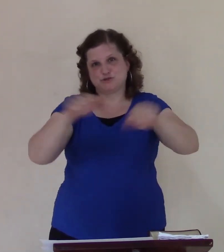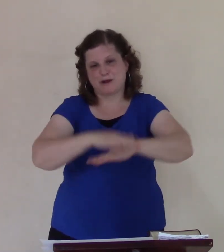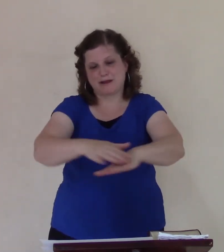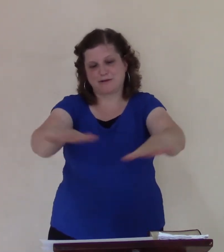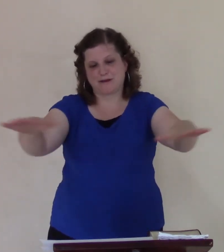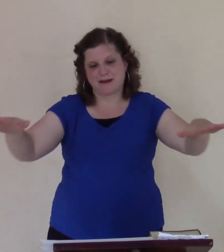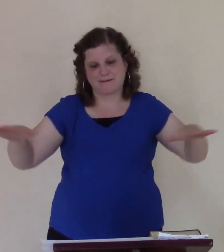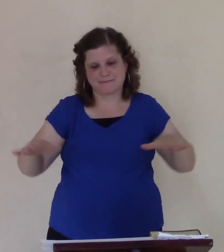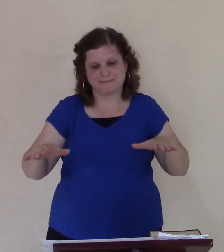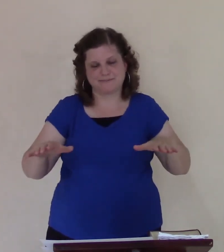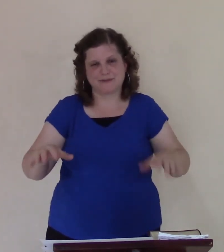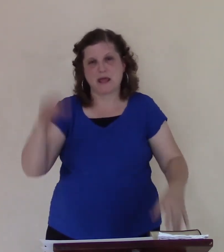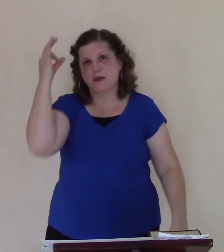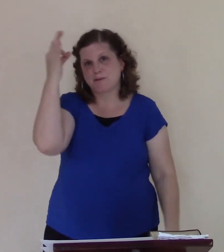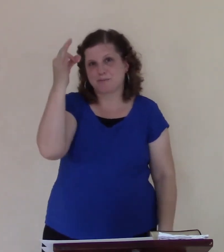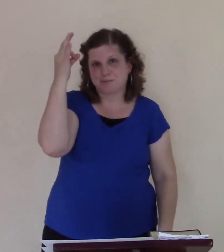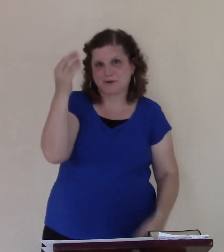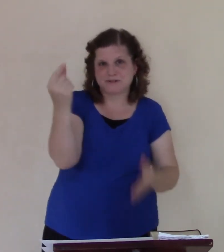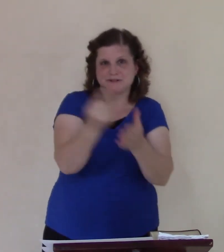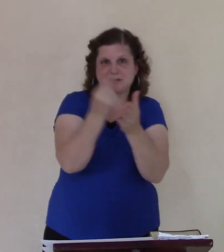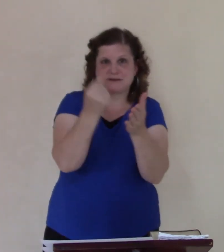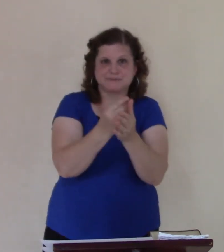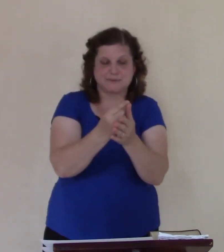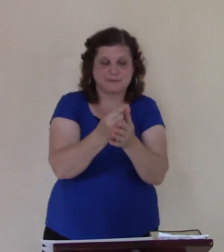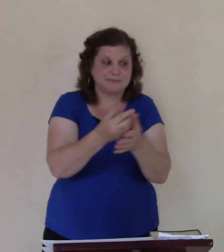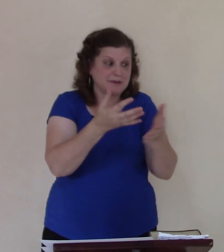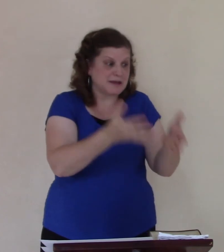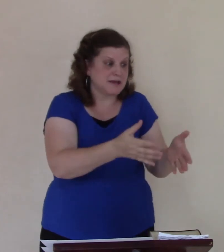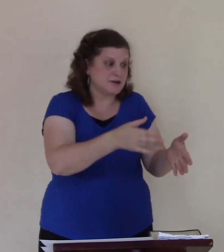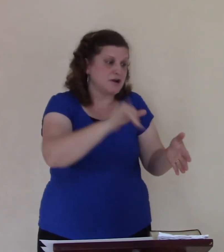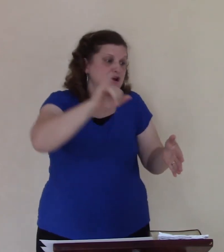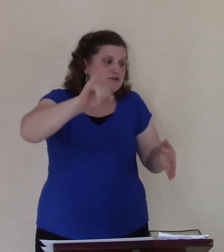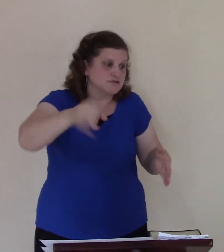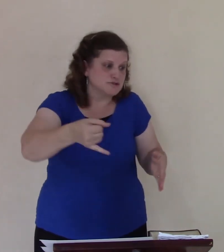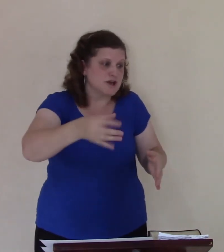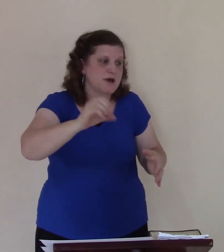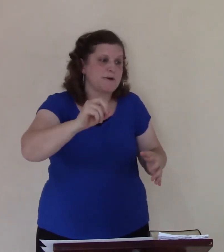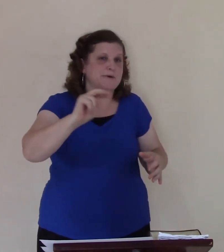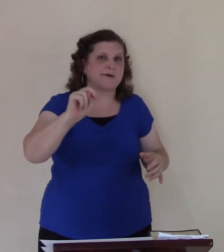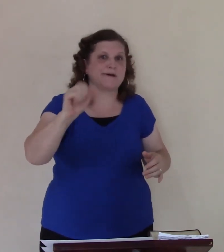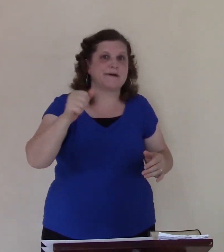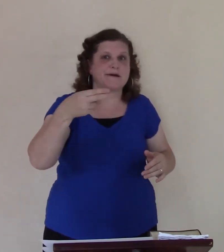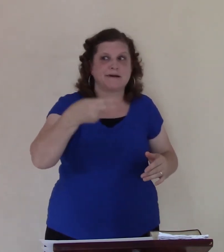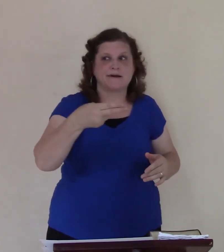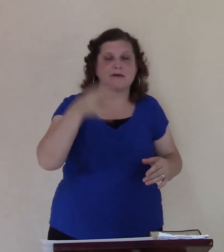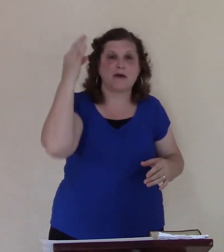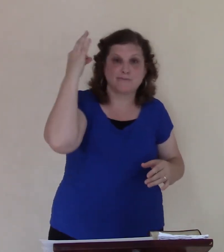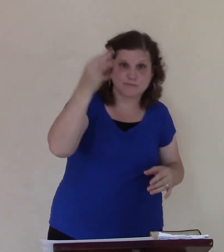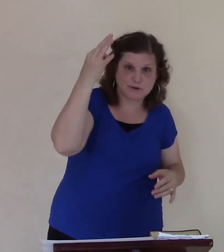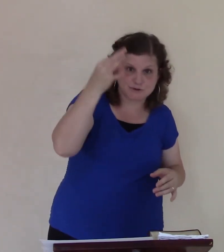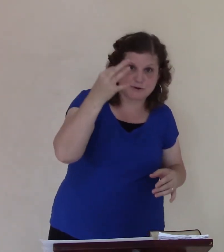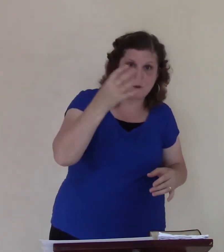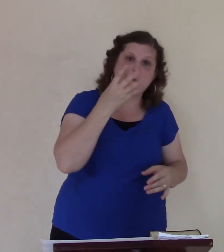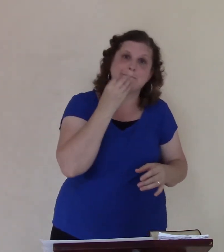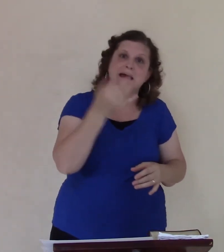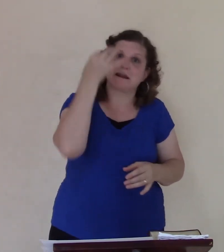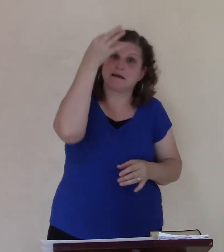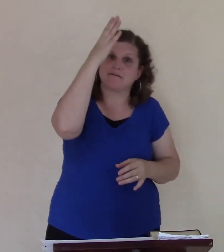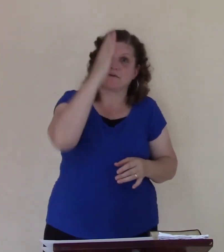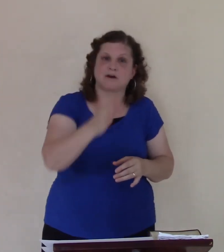here Jonah the servant of God Jonah the preacher Jonah the man of God was punished by God